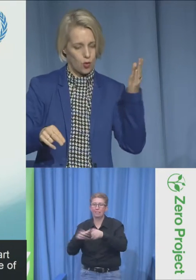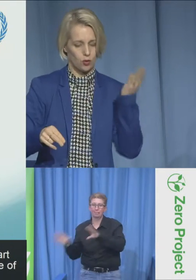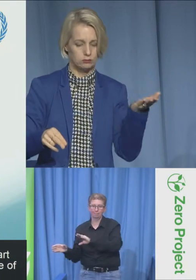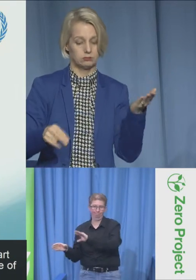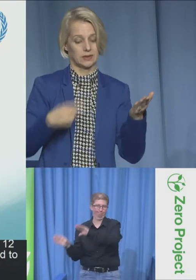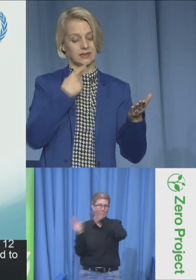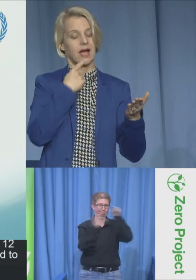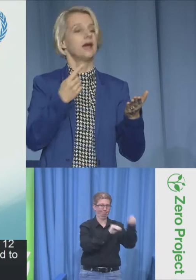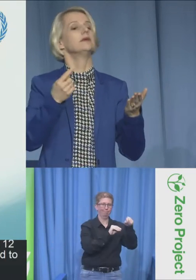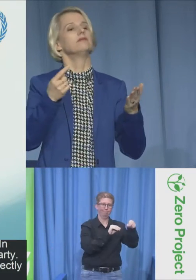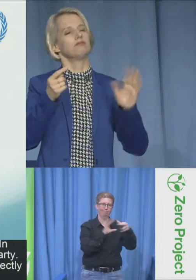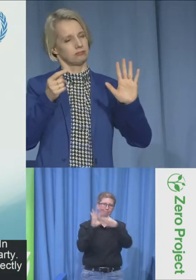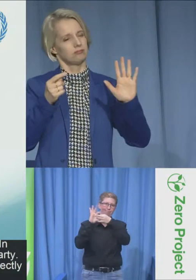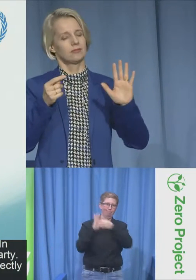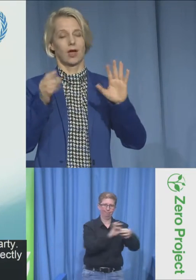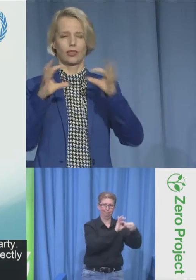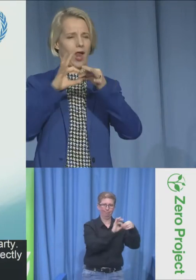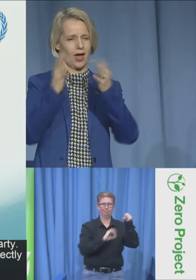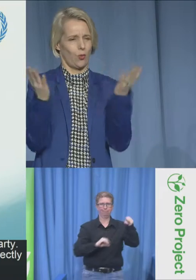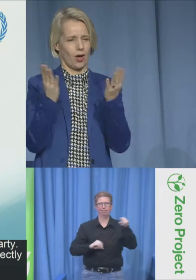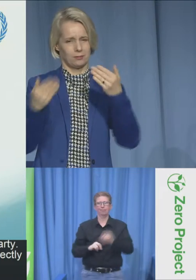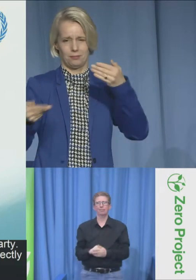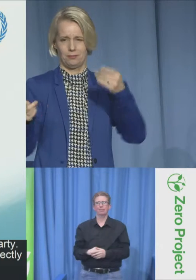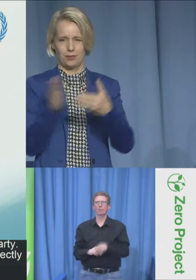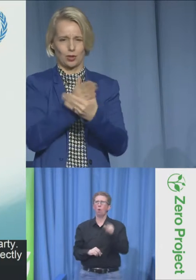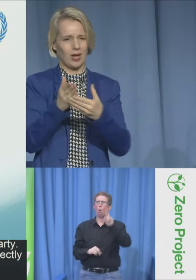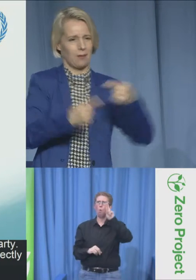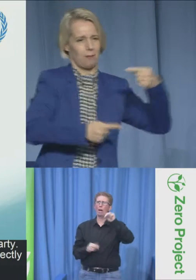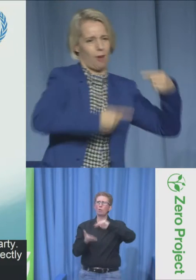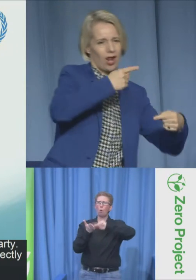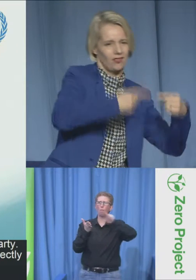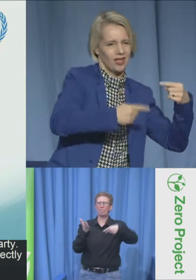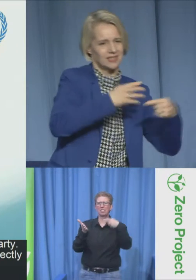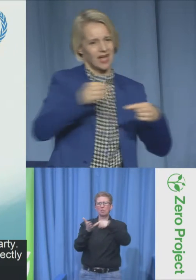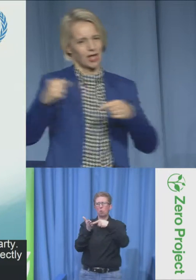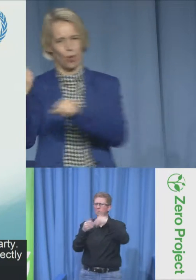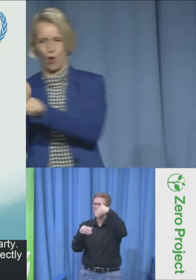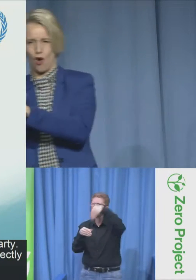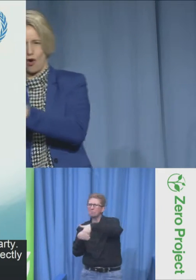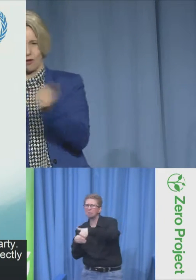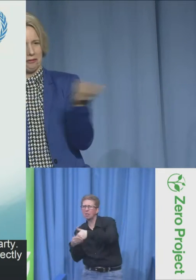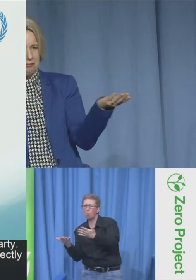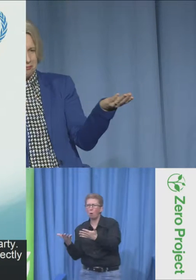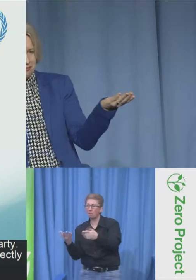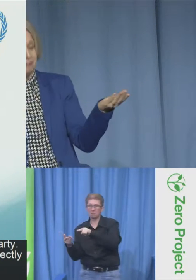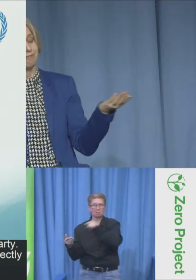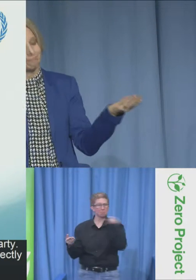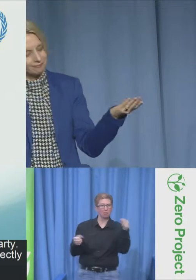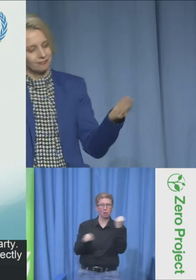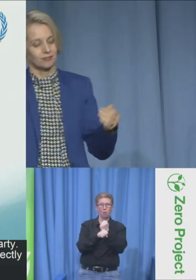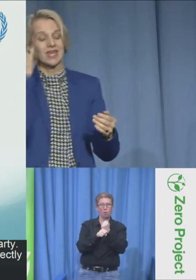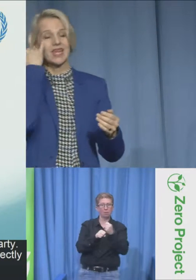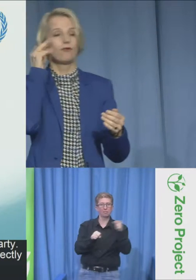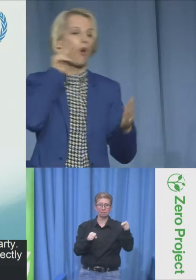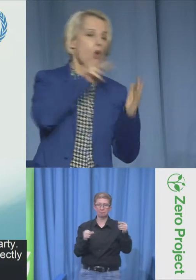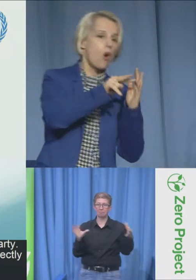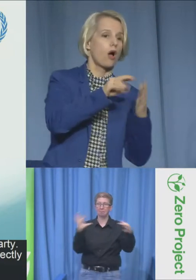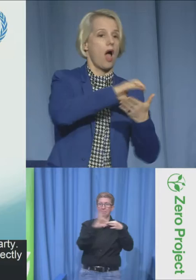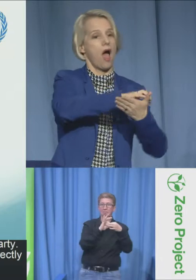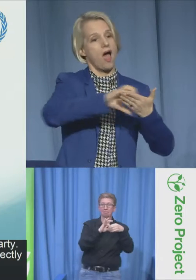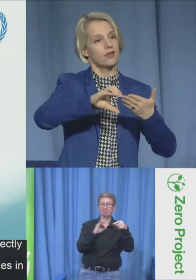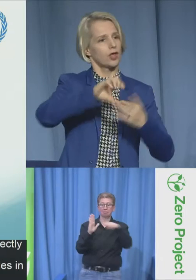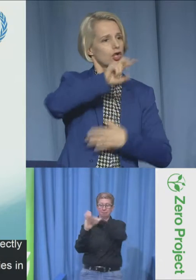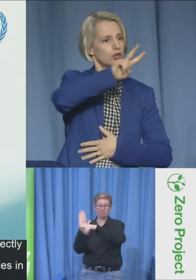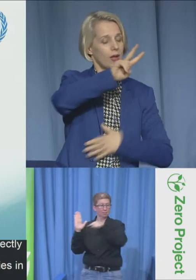Now, let's look at how this ties in with the convention and what the link between politics and work